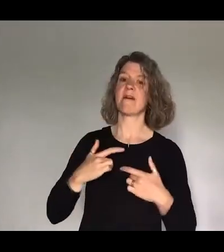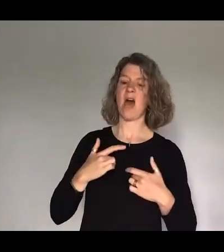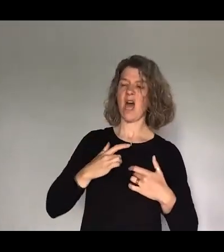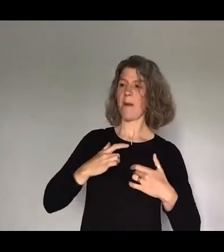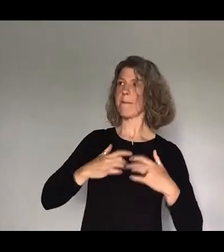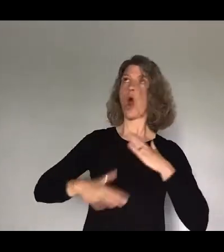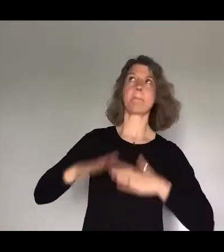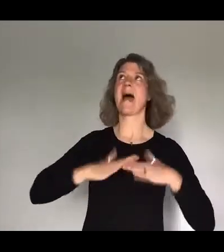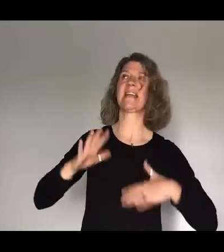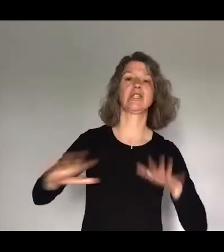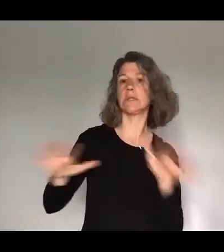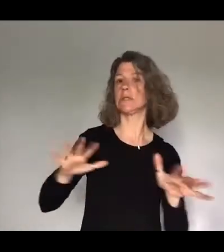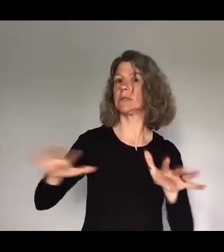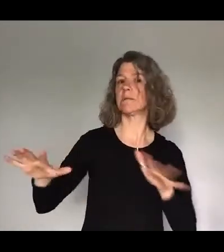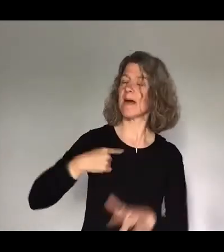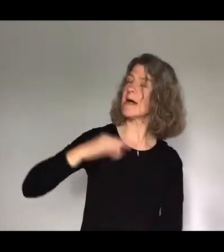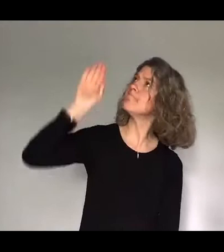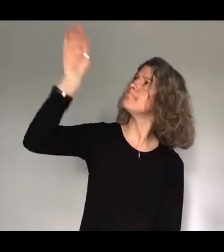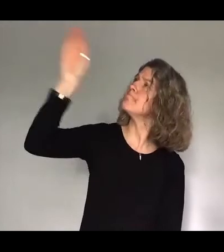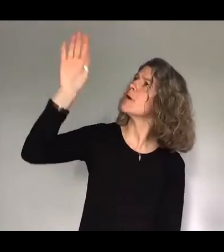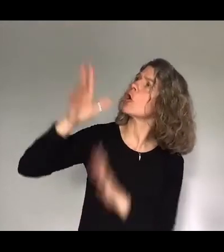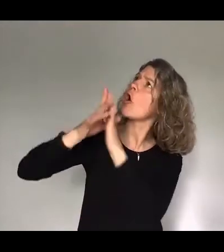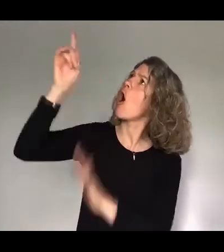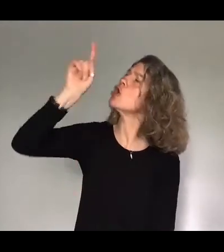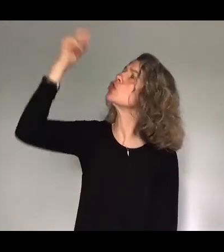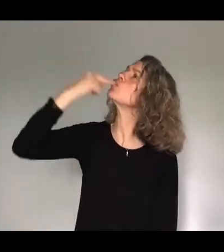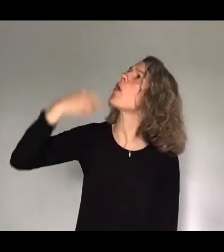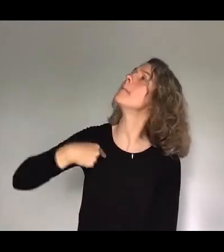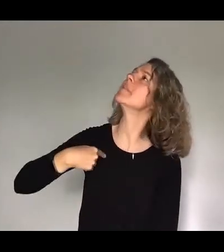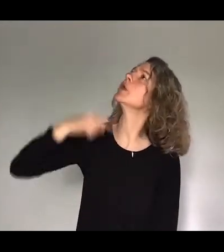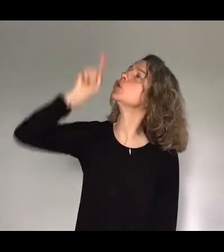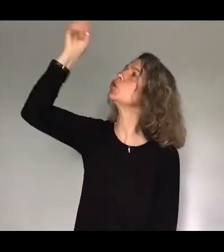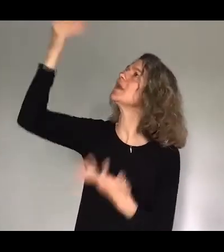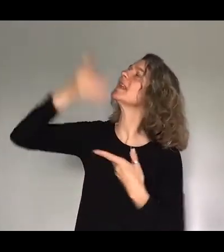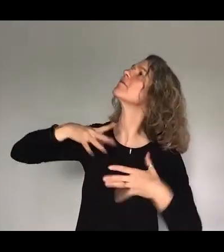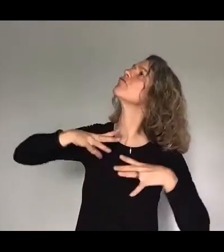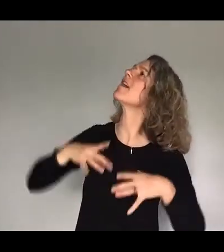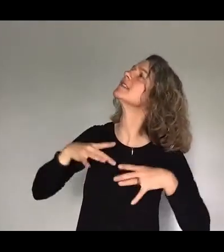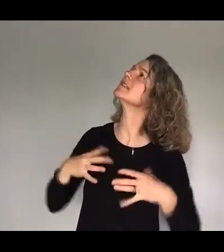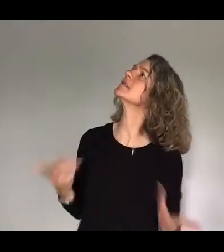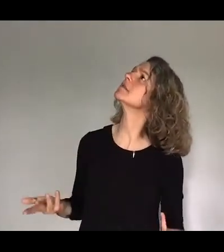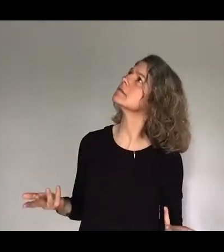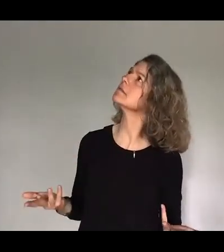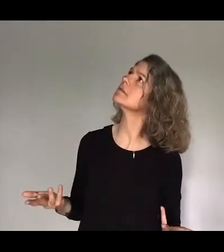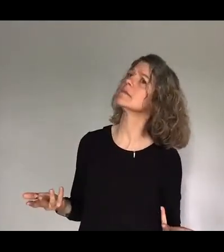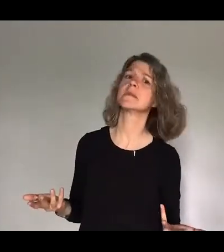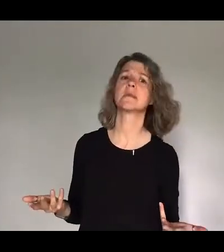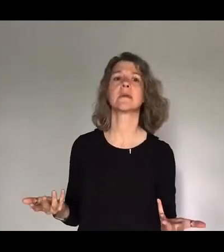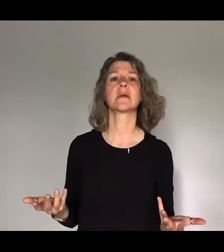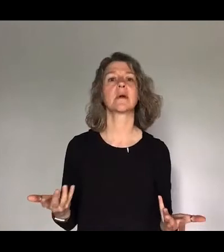not catching a break I turn to God and I say God you told me that you would give me rest and I think what happens in that moment is